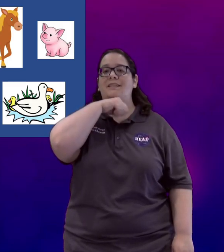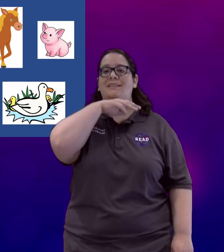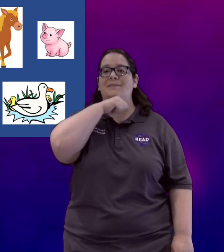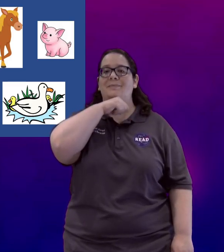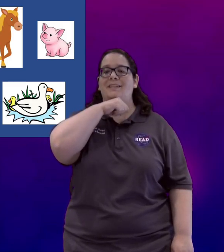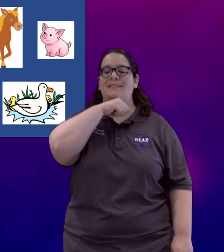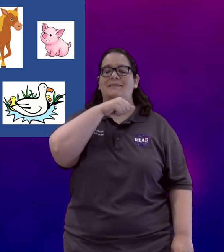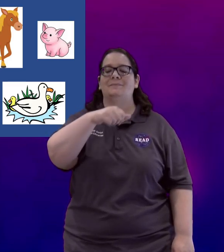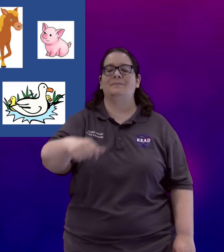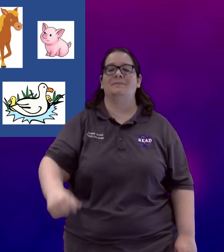Pig.